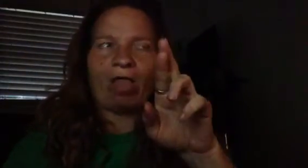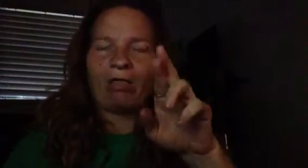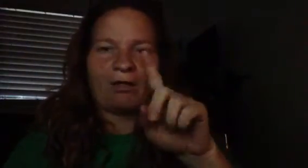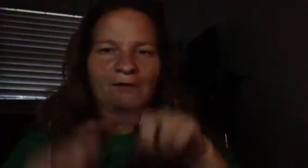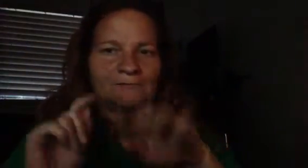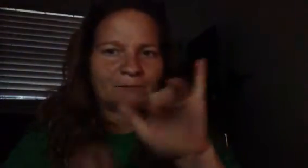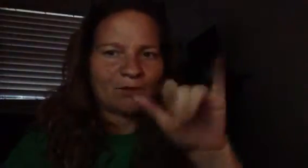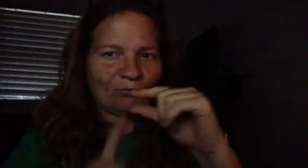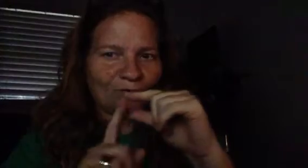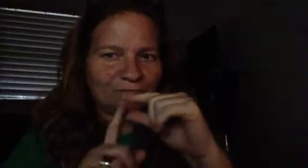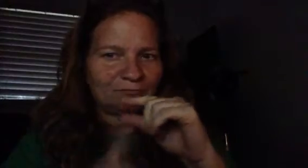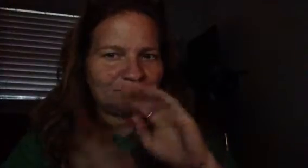To create